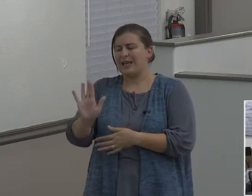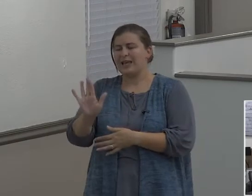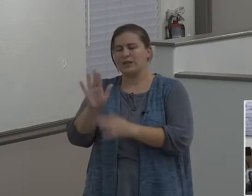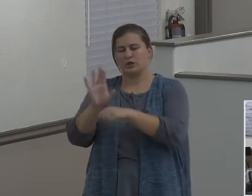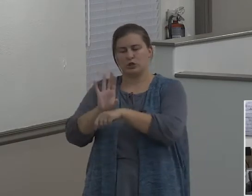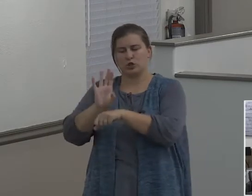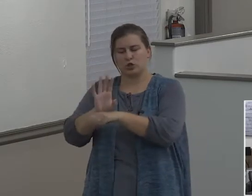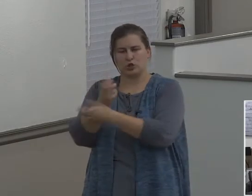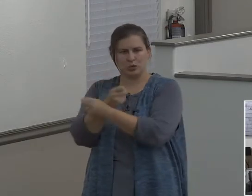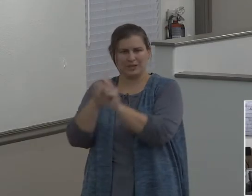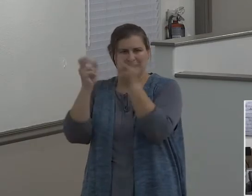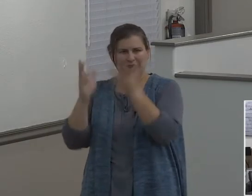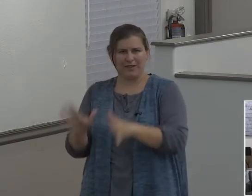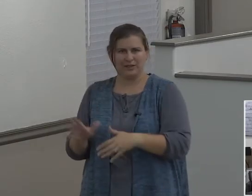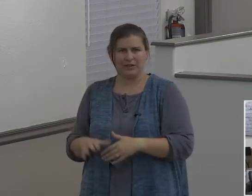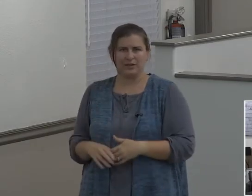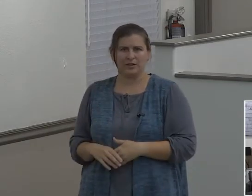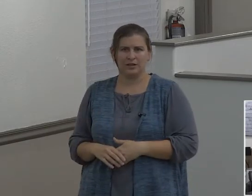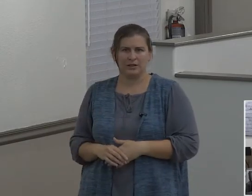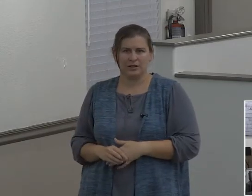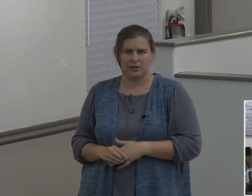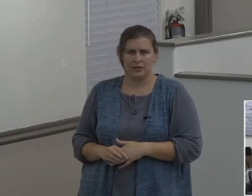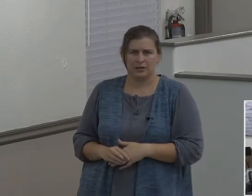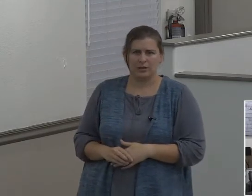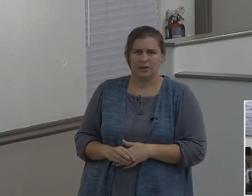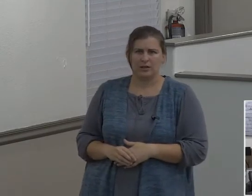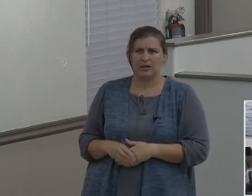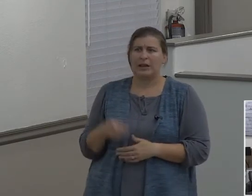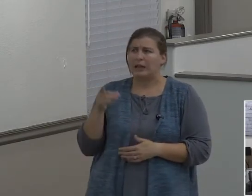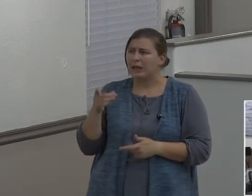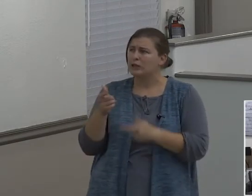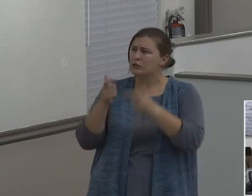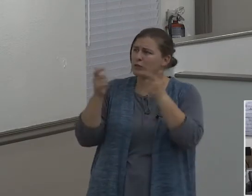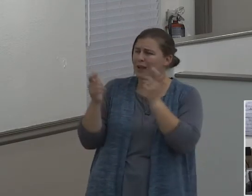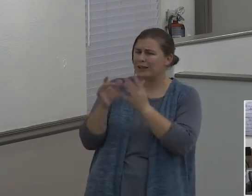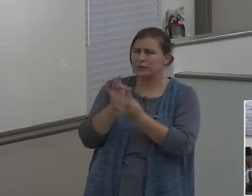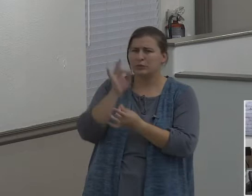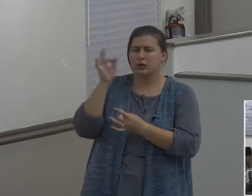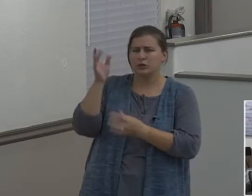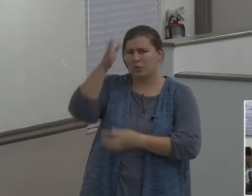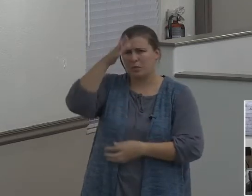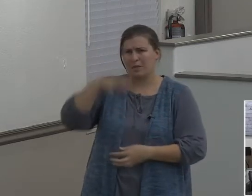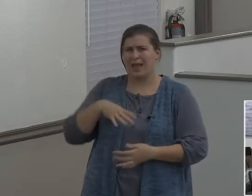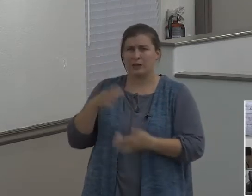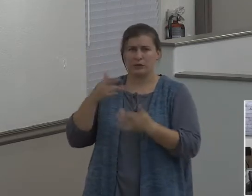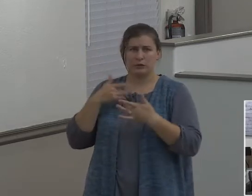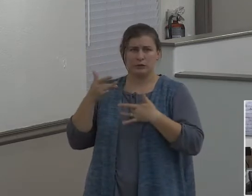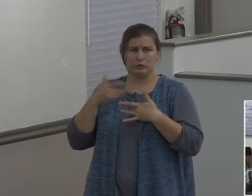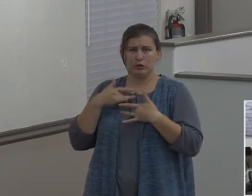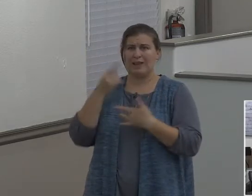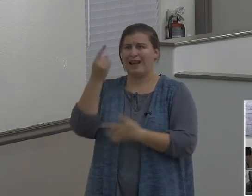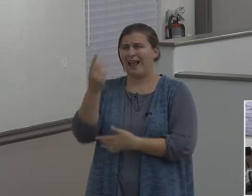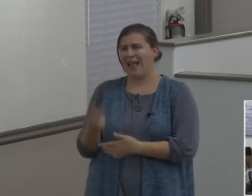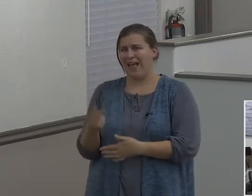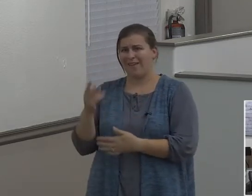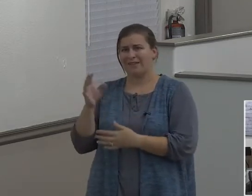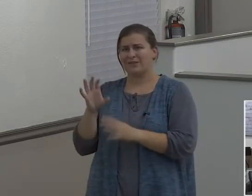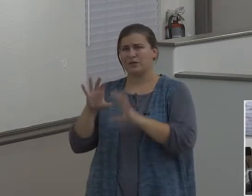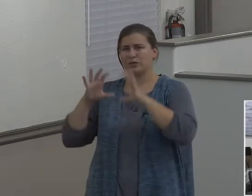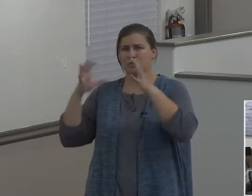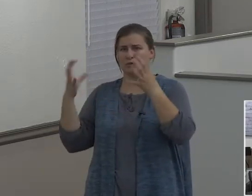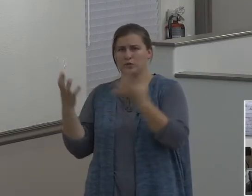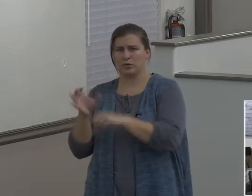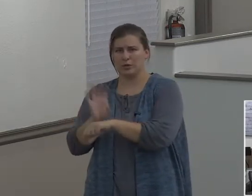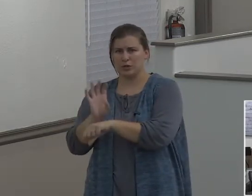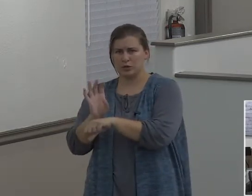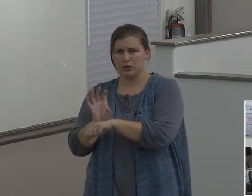You know, great spiritual man, preacher, and he's worried that it is even half of this congregation even saved. You